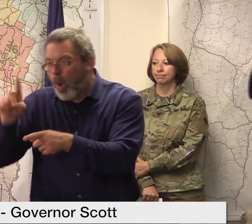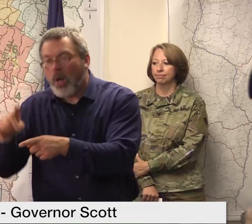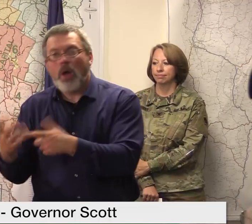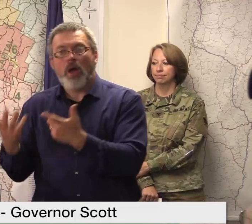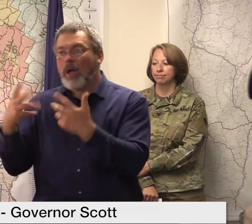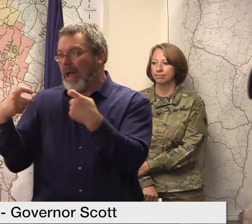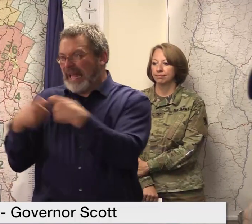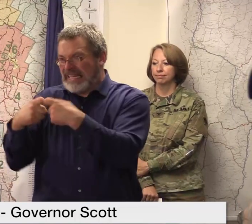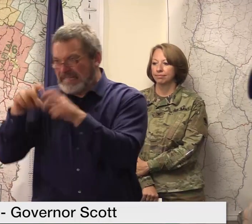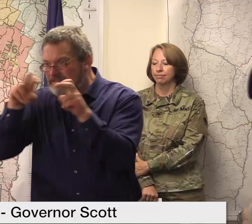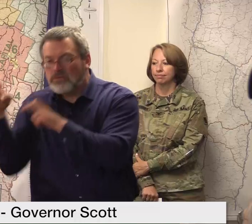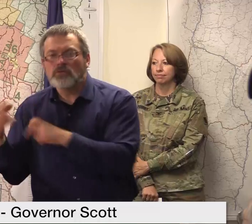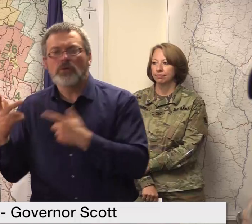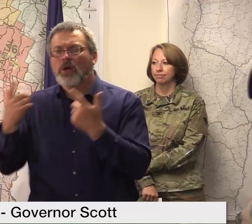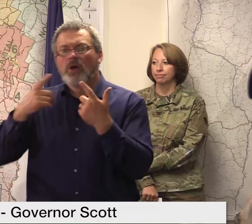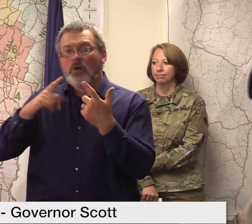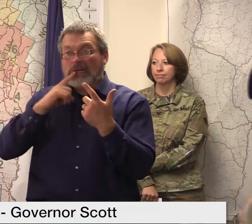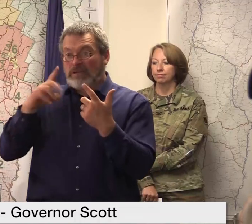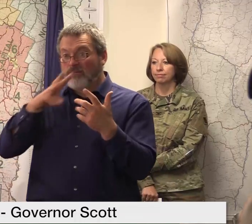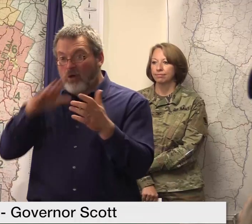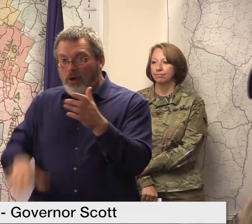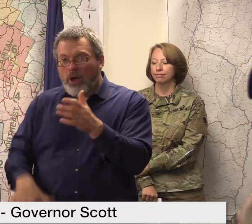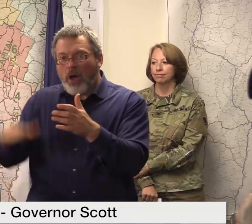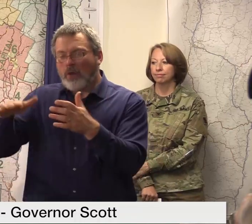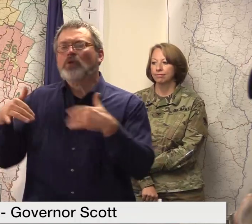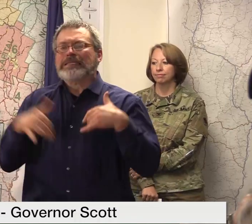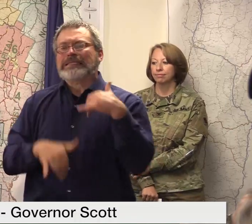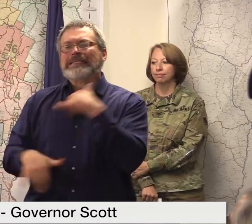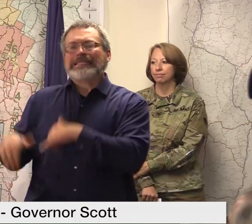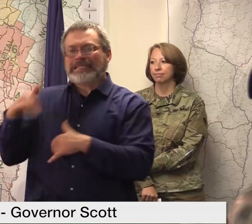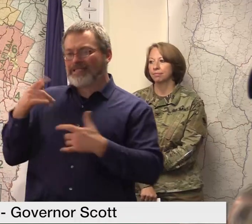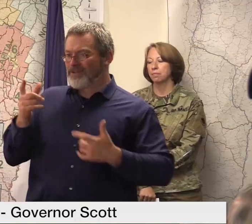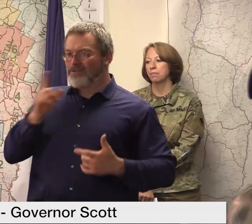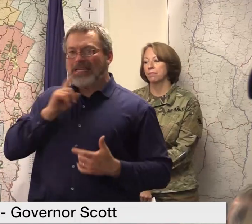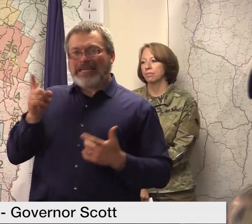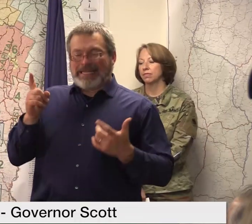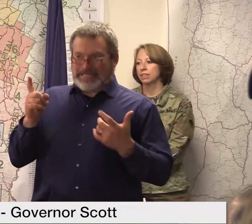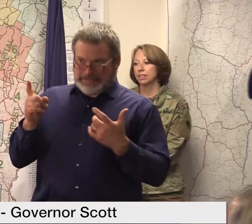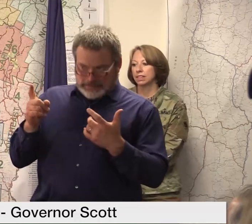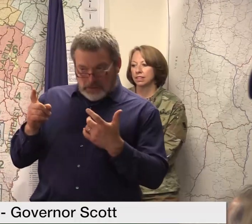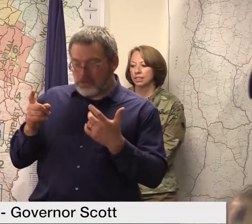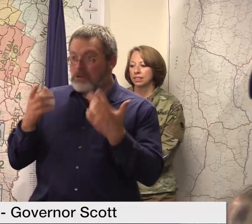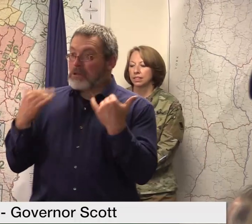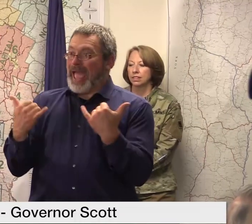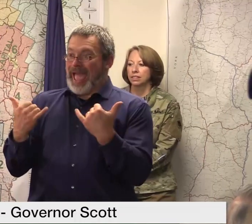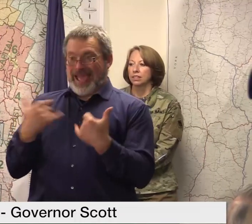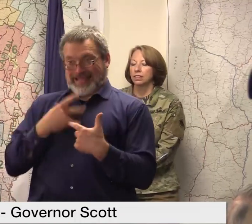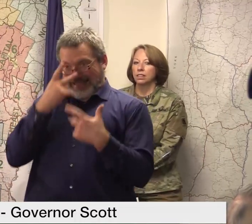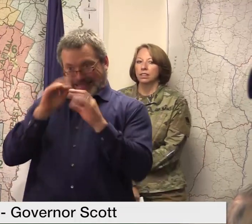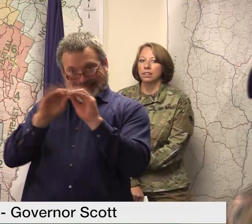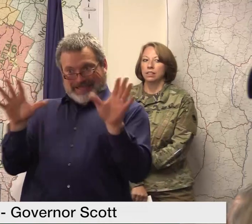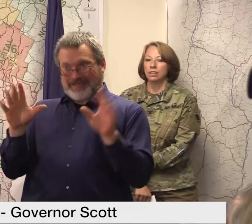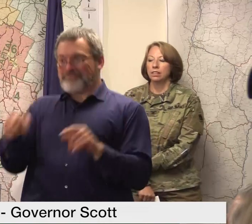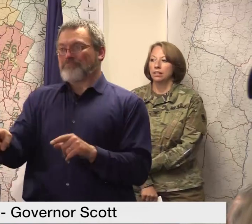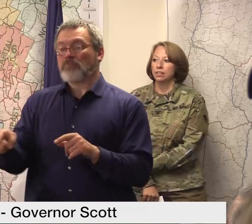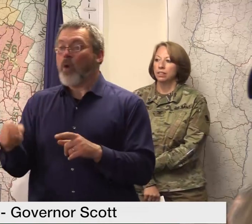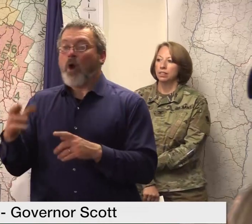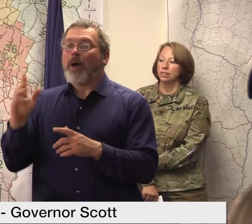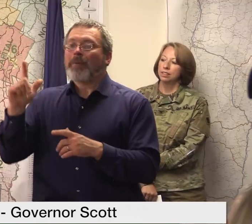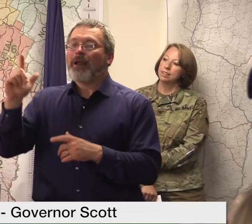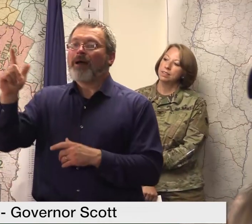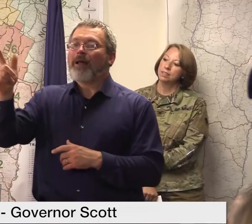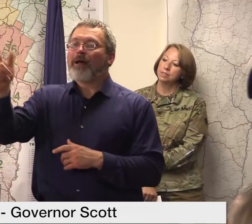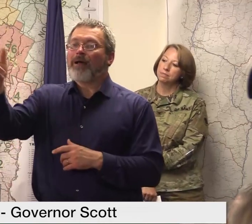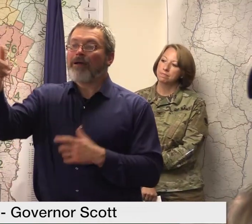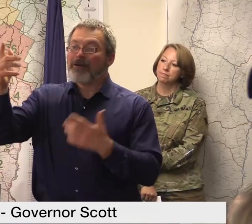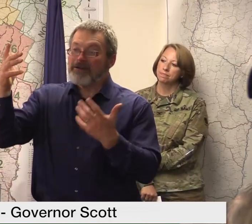as a result of the flood that's going to be a dynamic number that might not we might not know the full extent of for four to six eight weeks